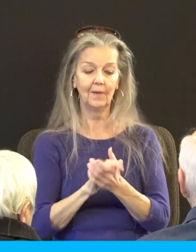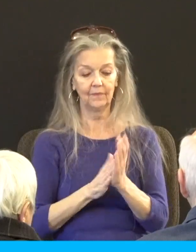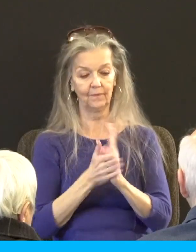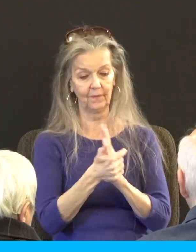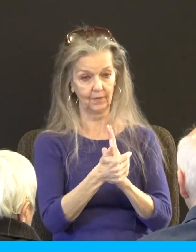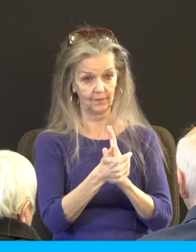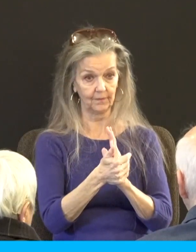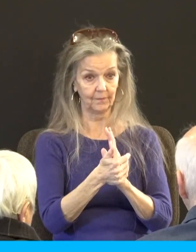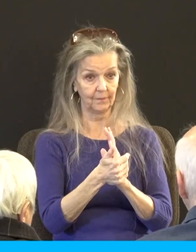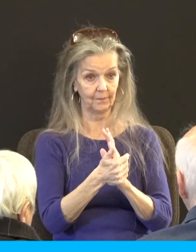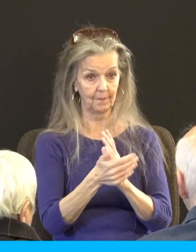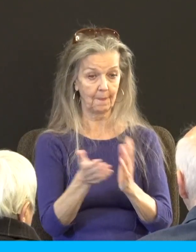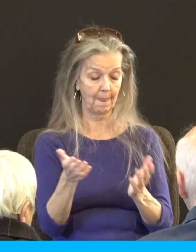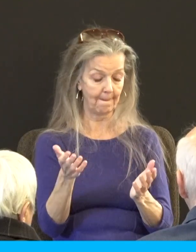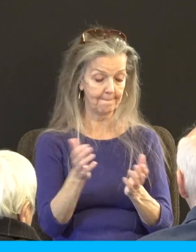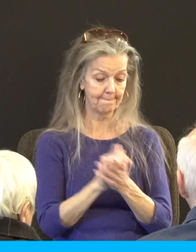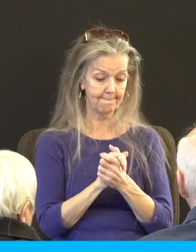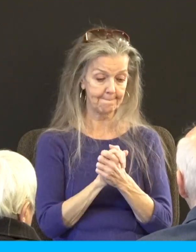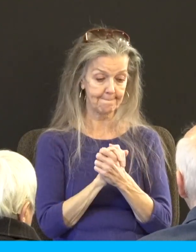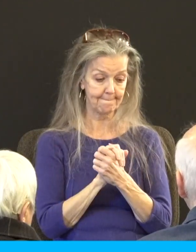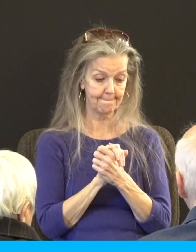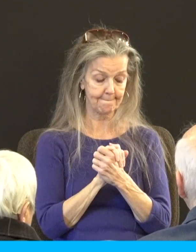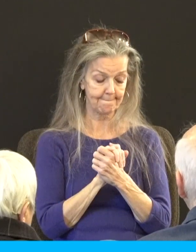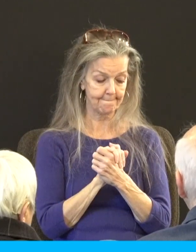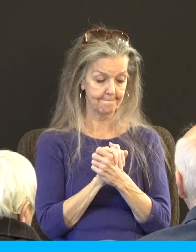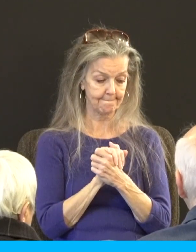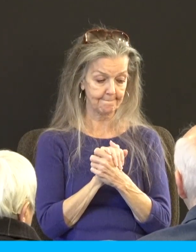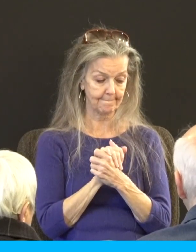this but honestly it's really getting almost more even sadly